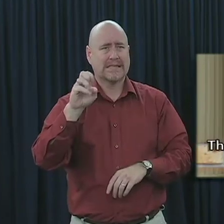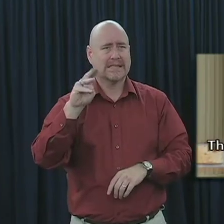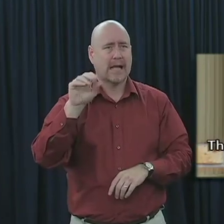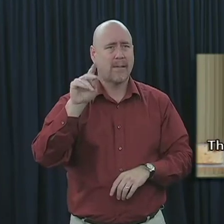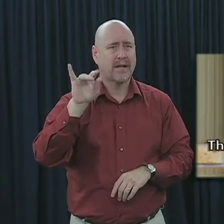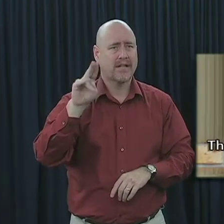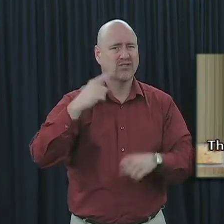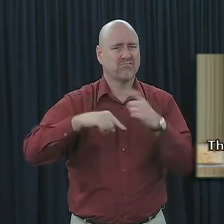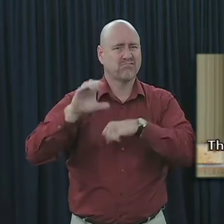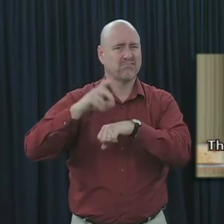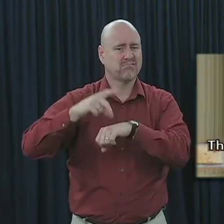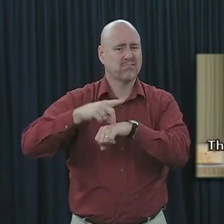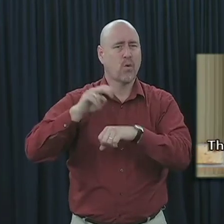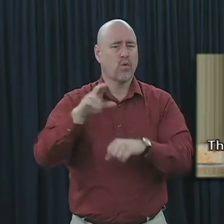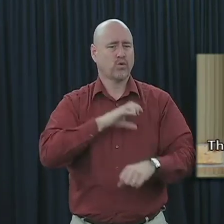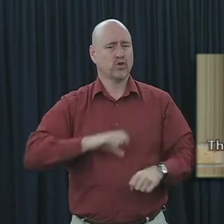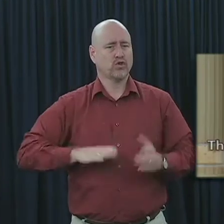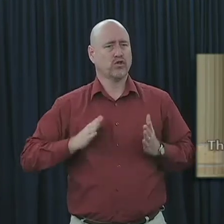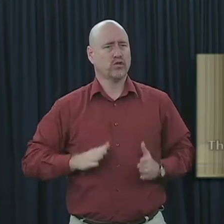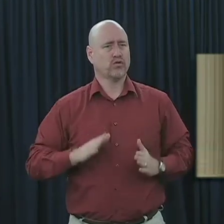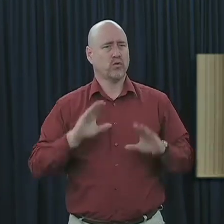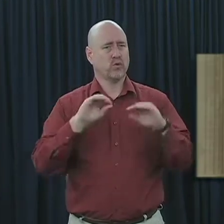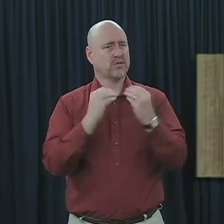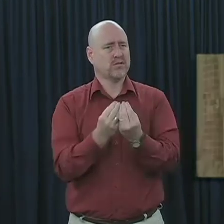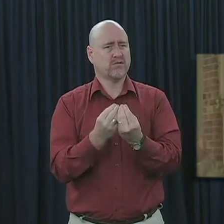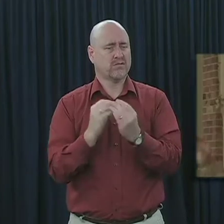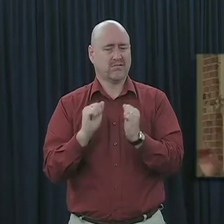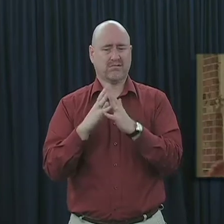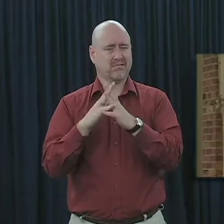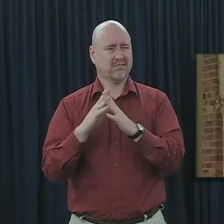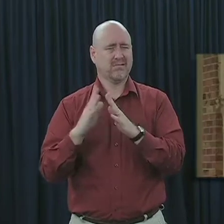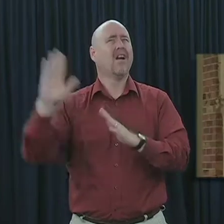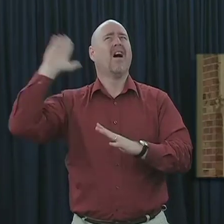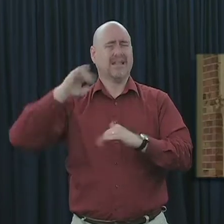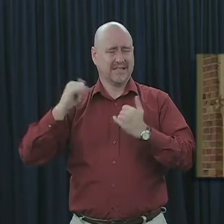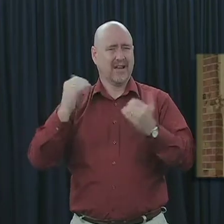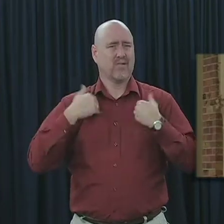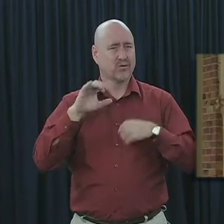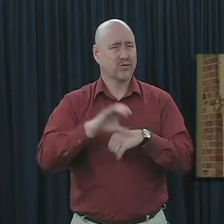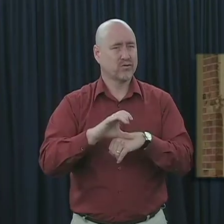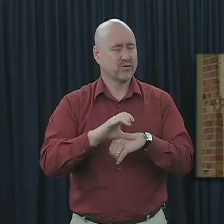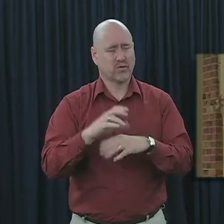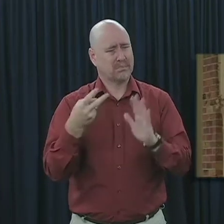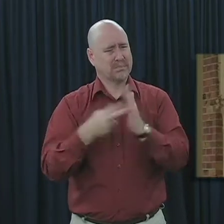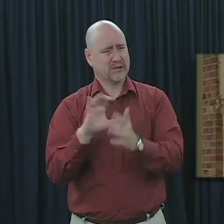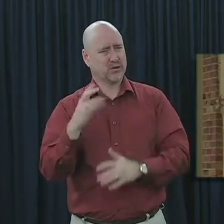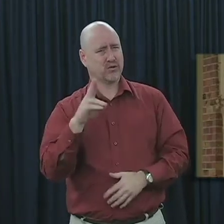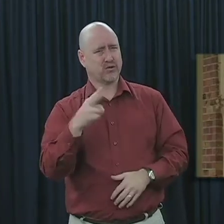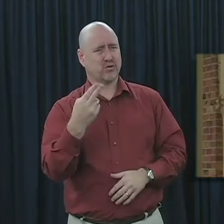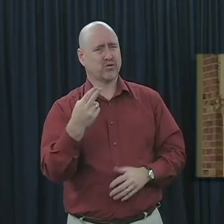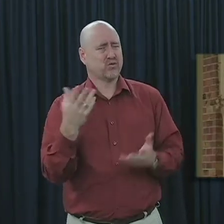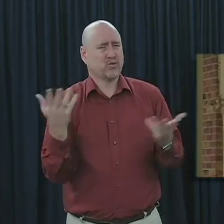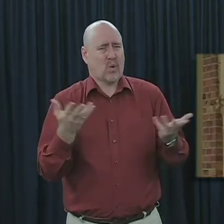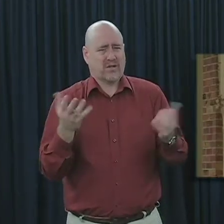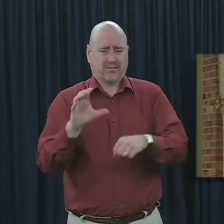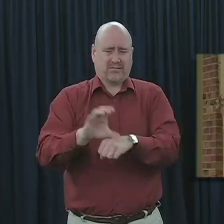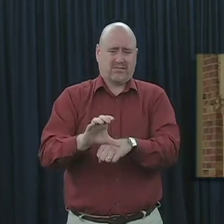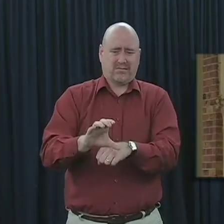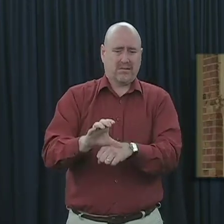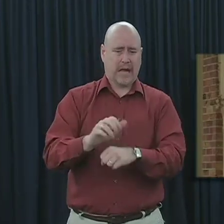or Christian organization was in existence. What then is the church? And what should our attitude be toward